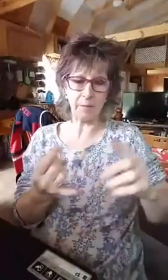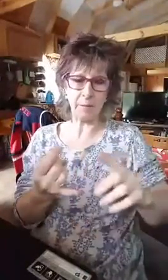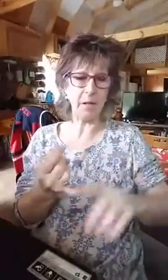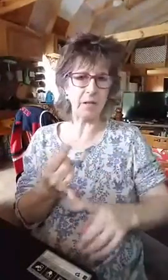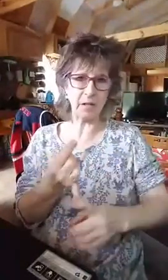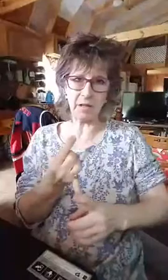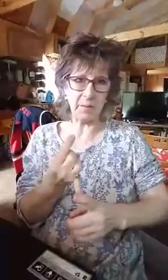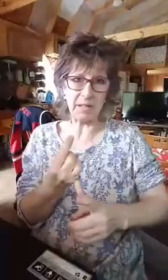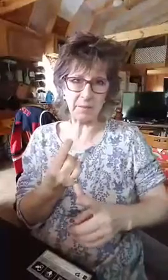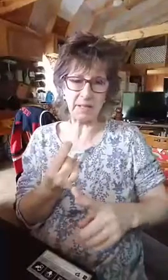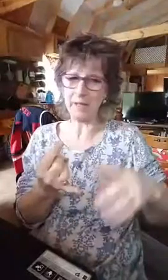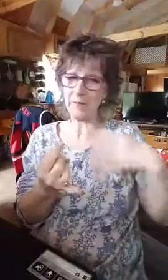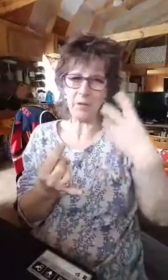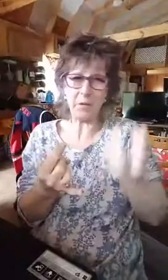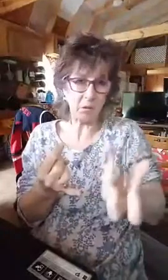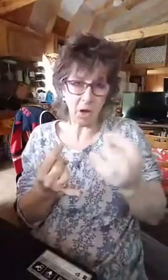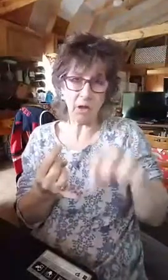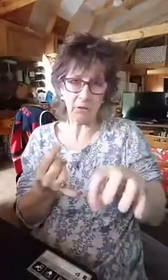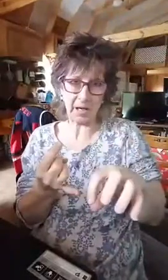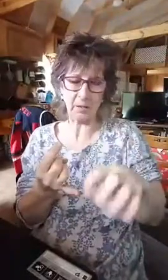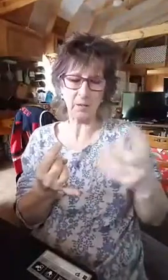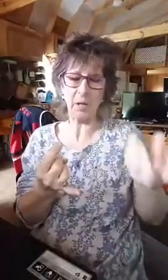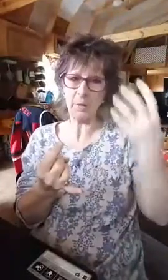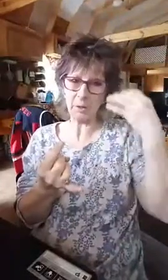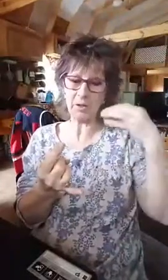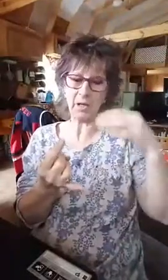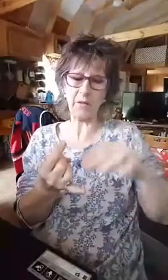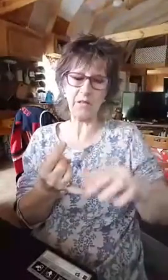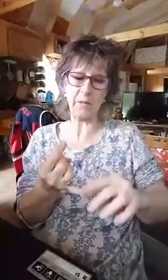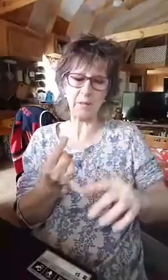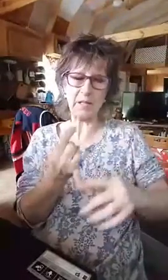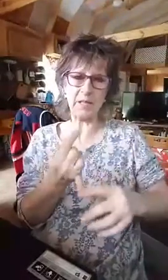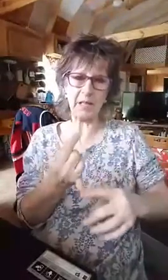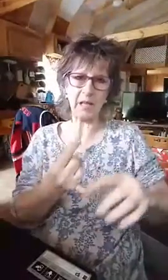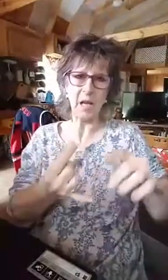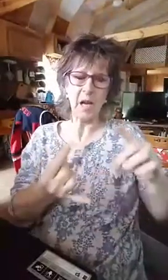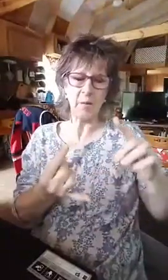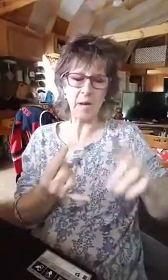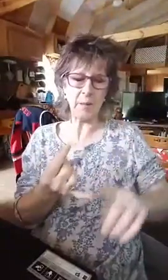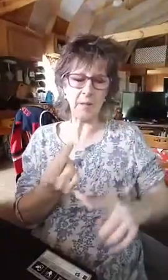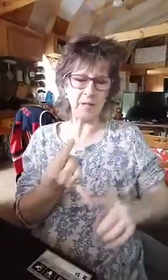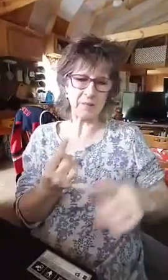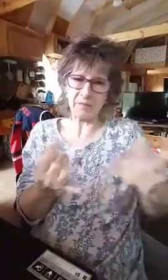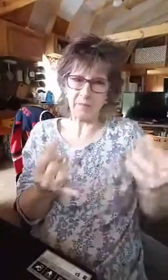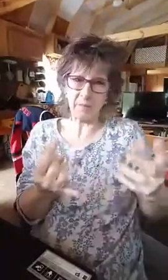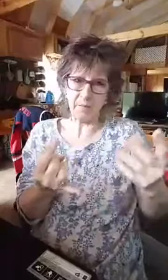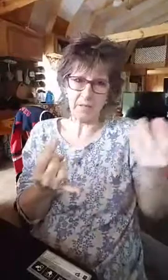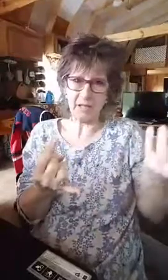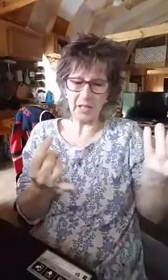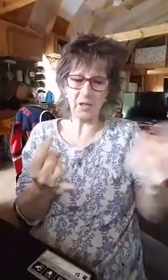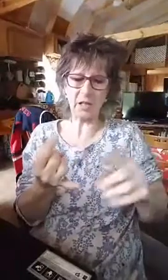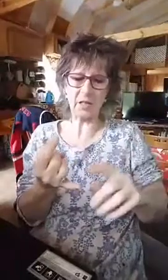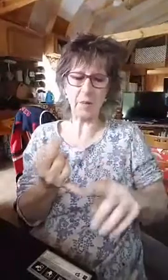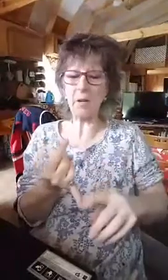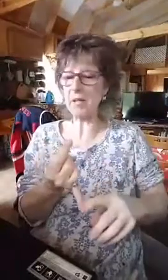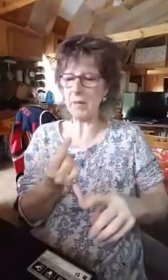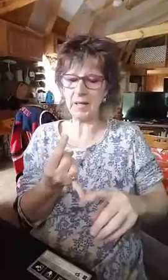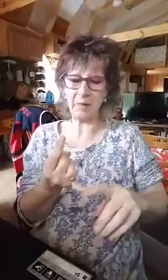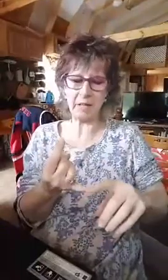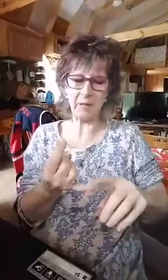parents don't give me any money. I'm rather the wrong or right. Put yourself in his place. What's he thinking? My parents, this kid on drugs, my parents might not be giving